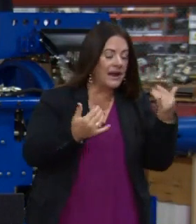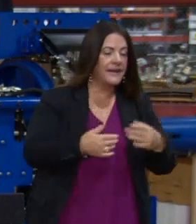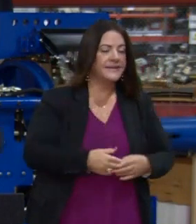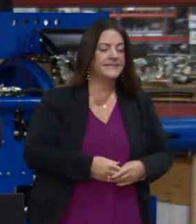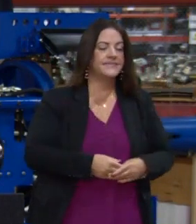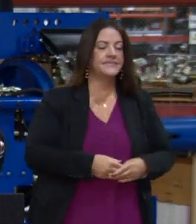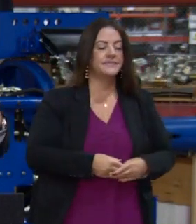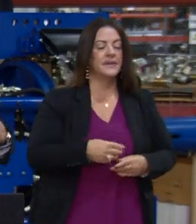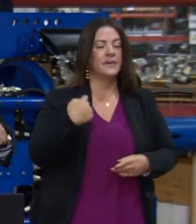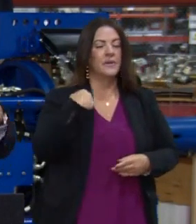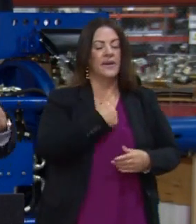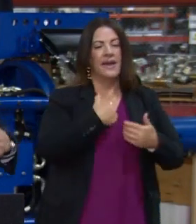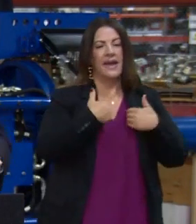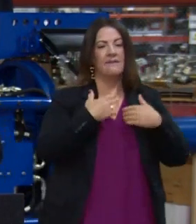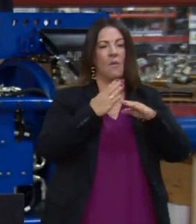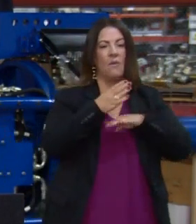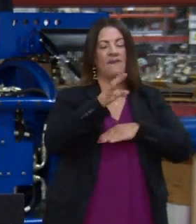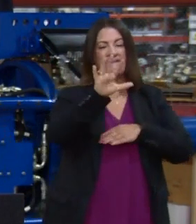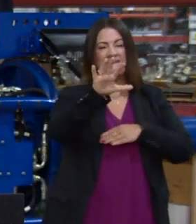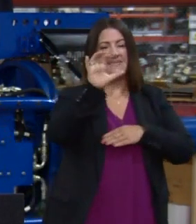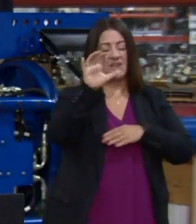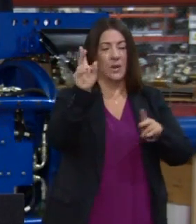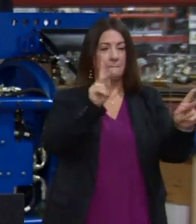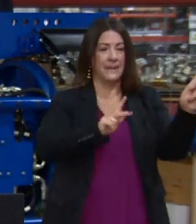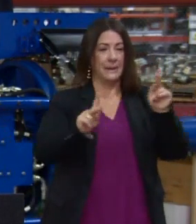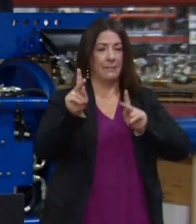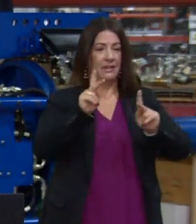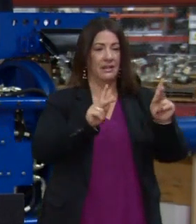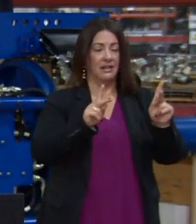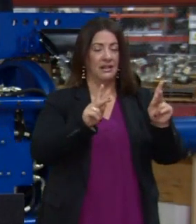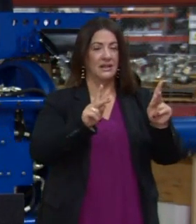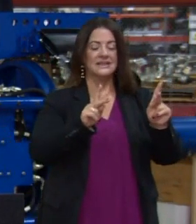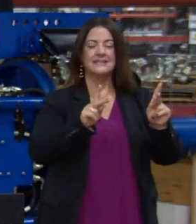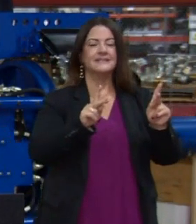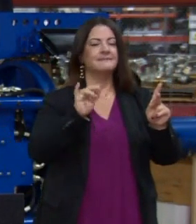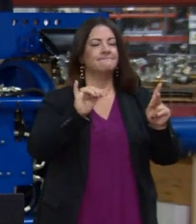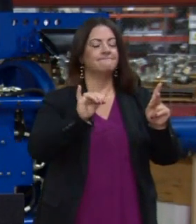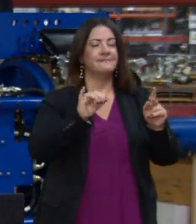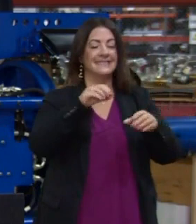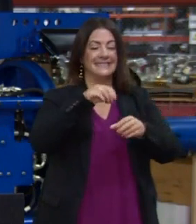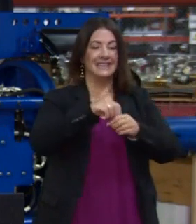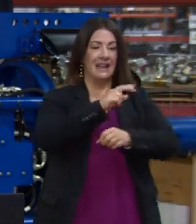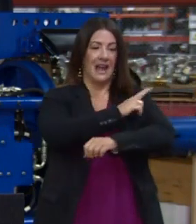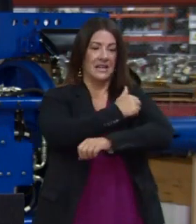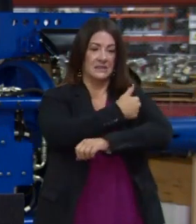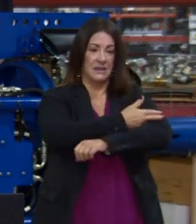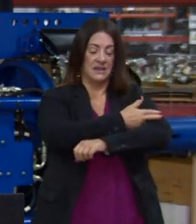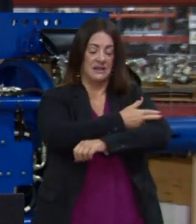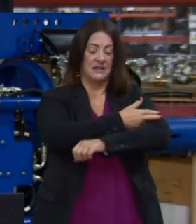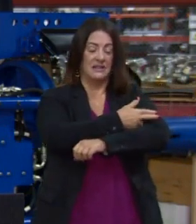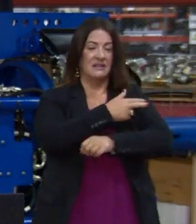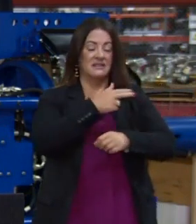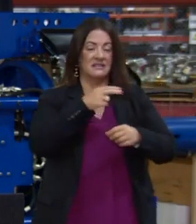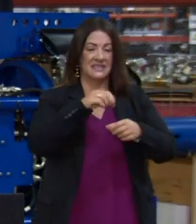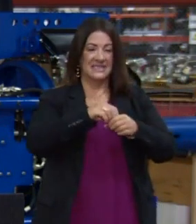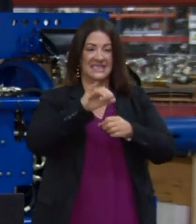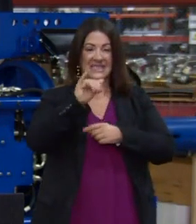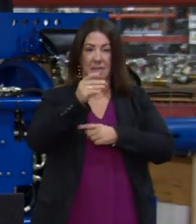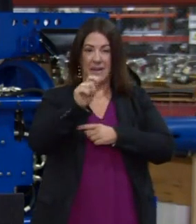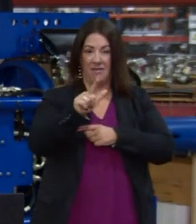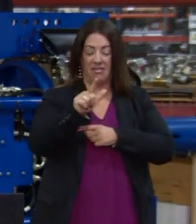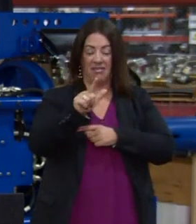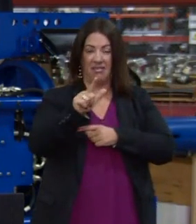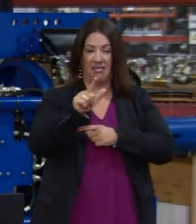now had over 500 individuals transferred out of the hospital system in Imperial County just